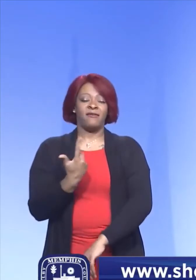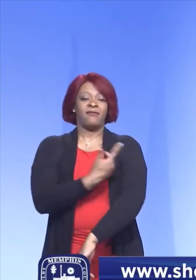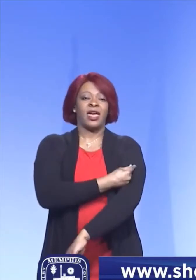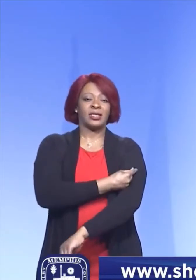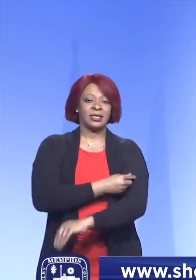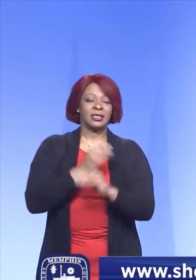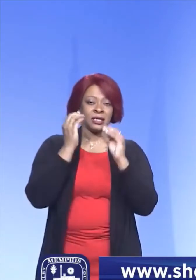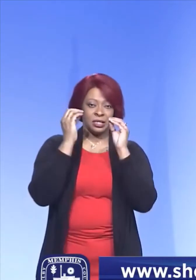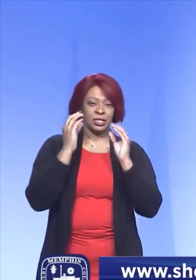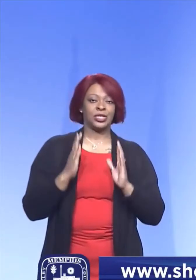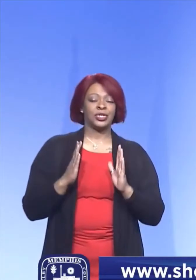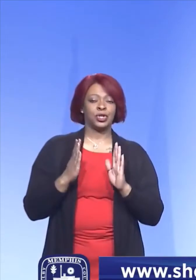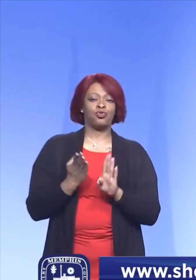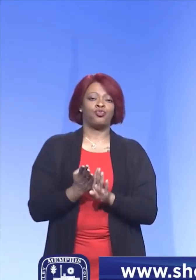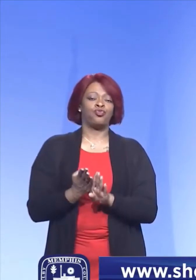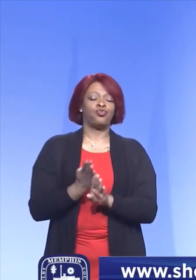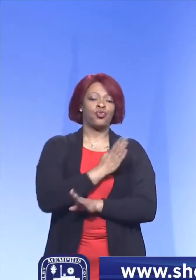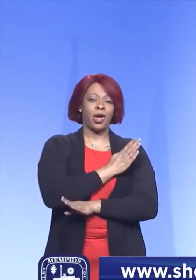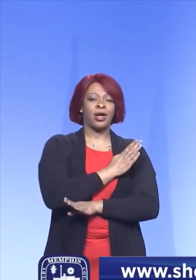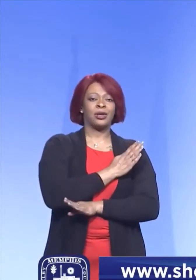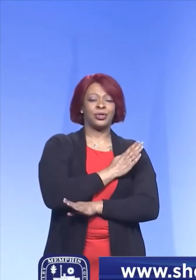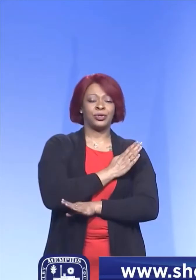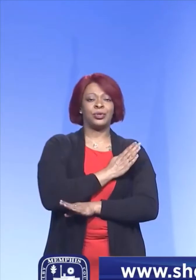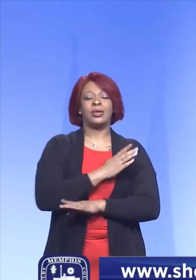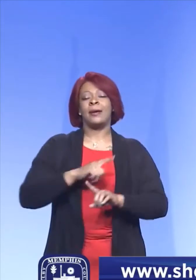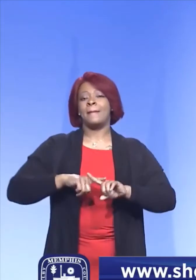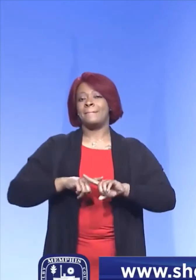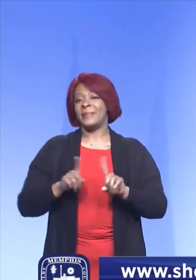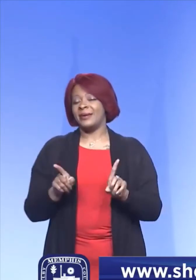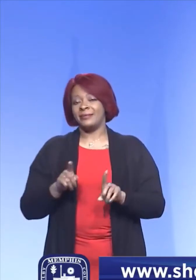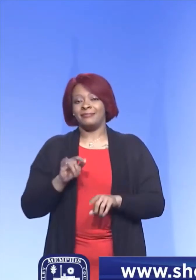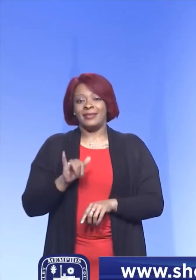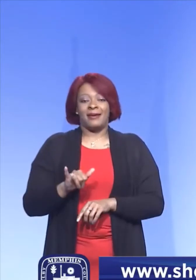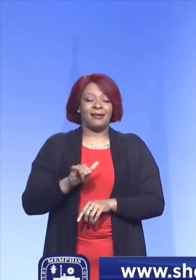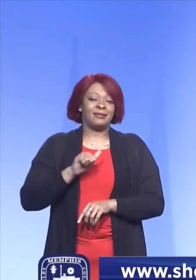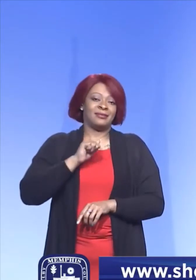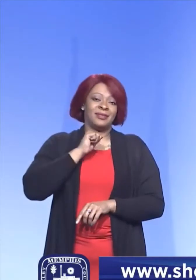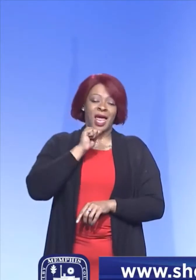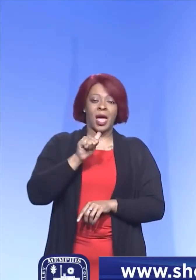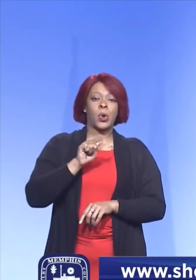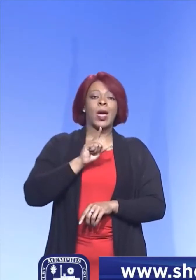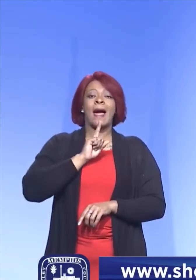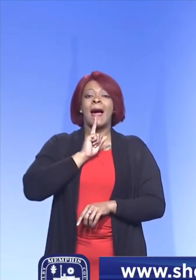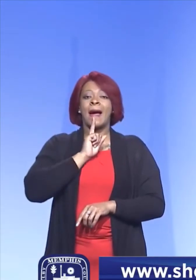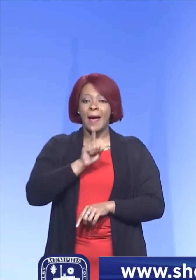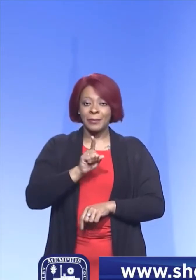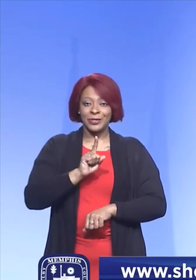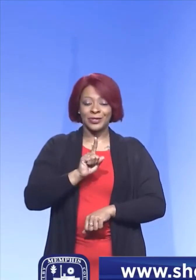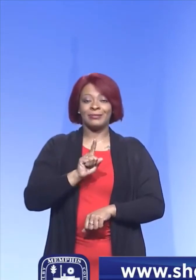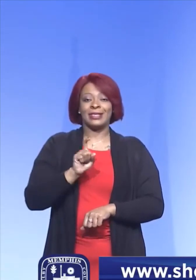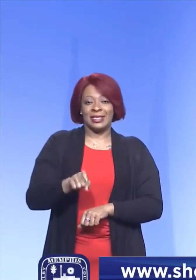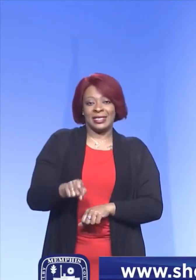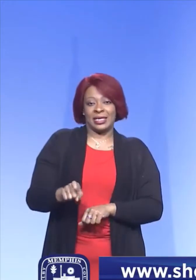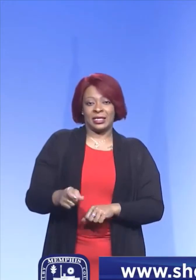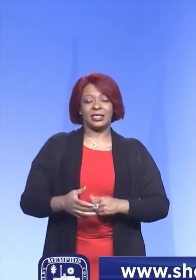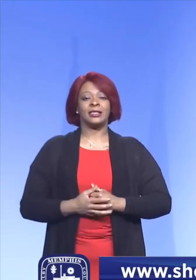prior to, but that's not necessarily an absolute necessity.